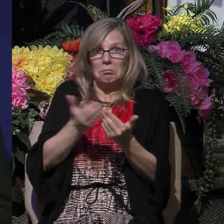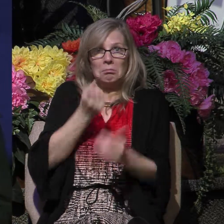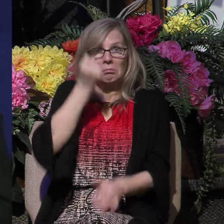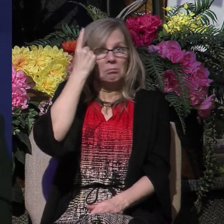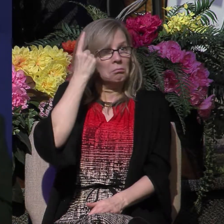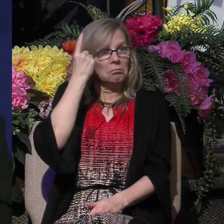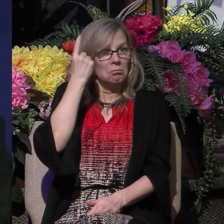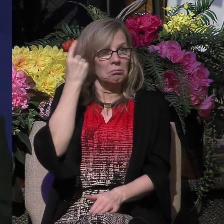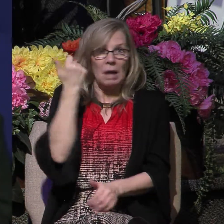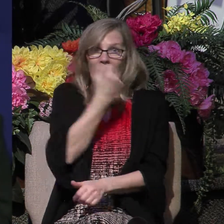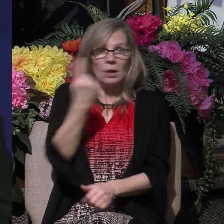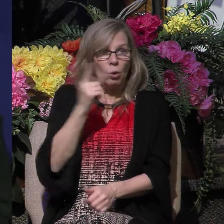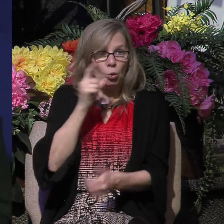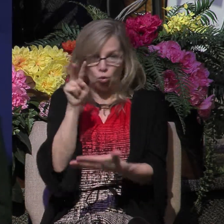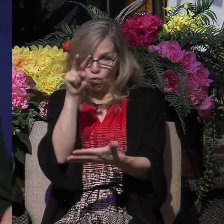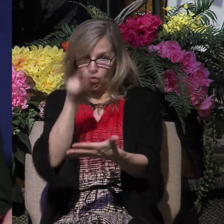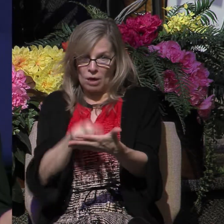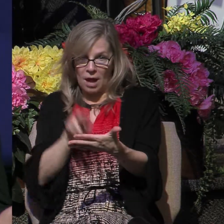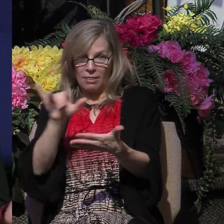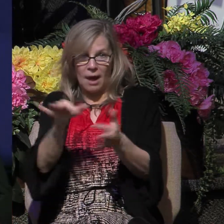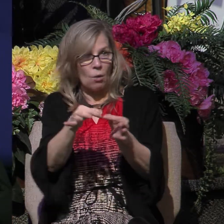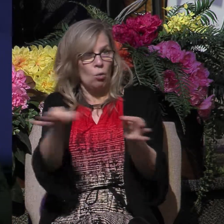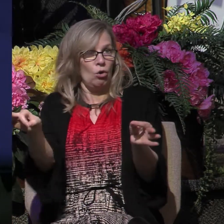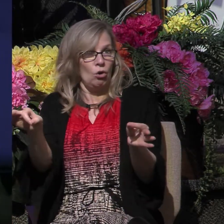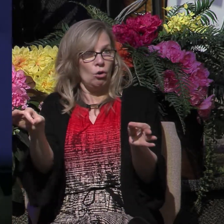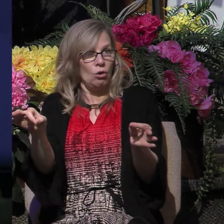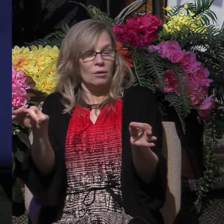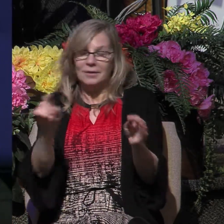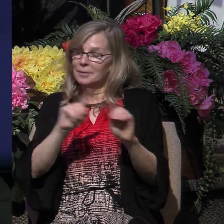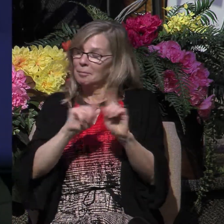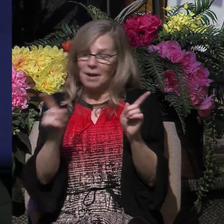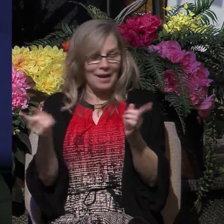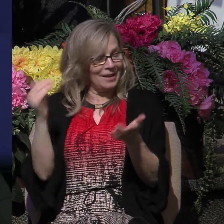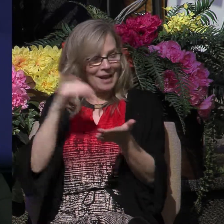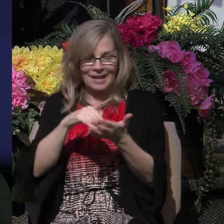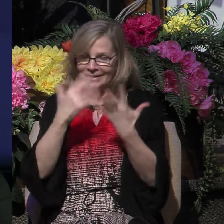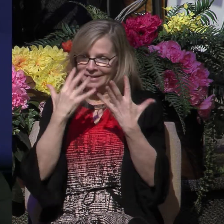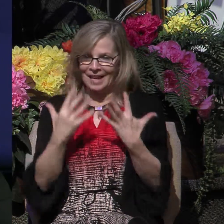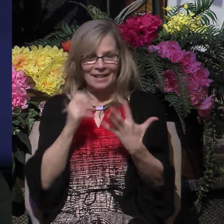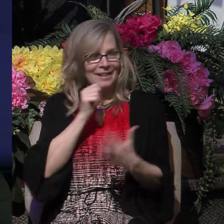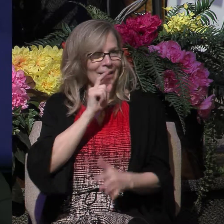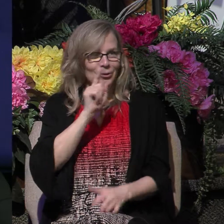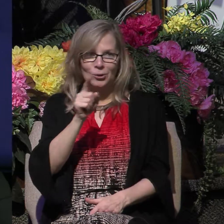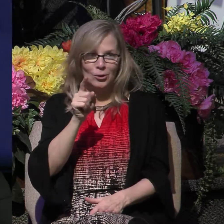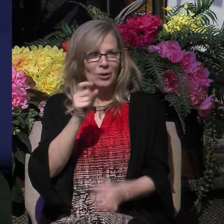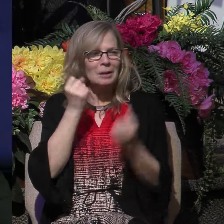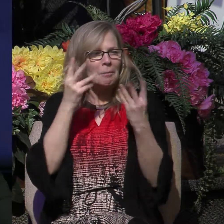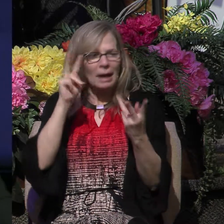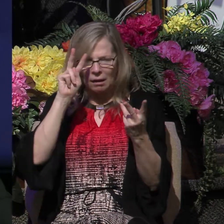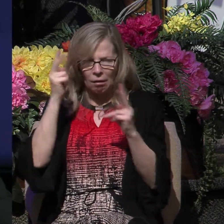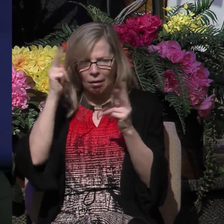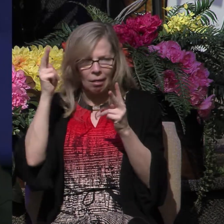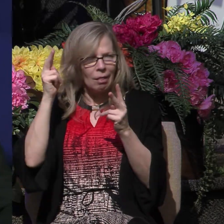ever read these words. Once again, sadly, that's not the case. In fact, not only have some people